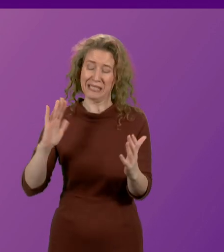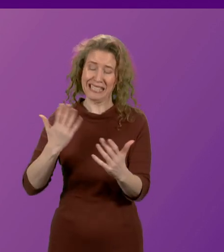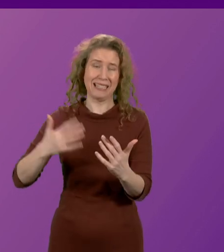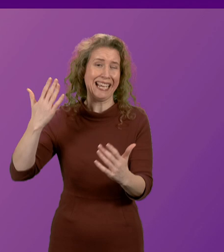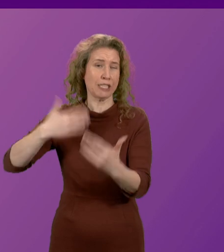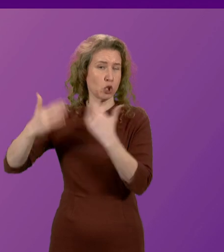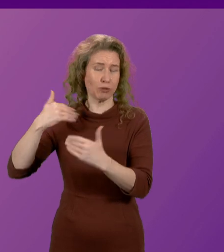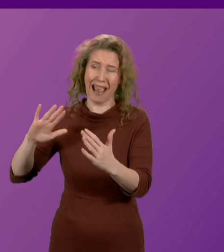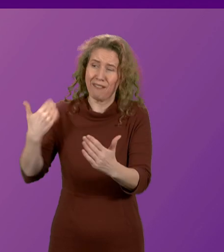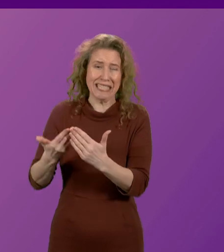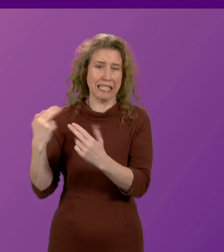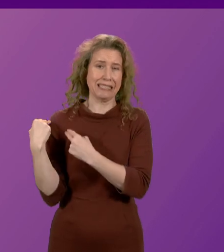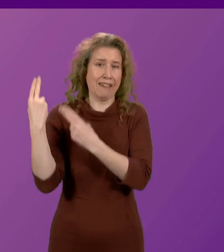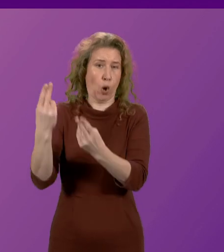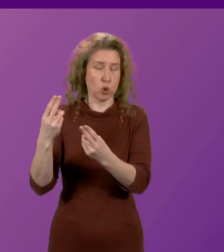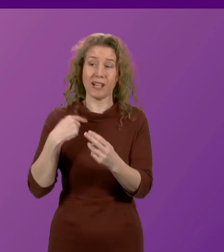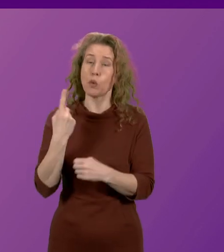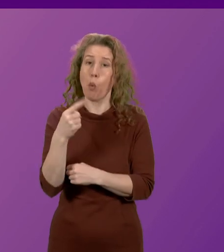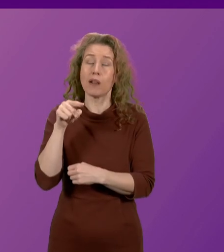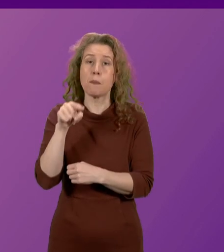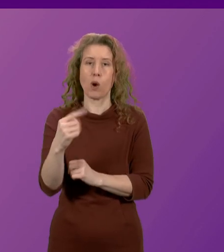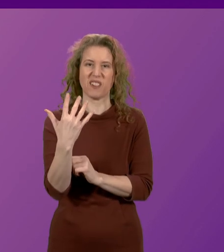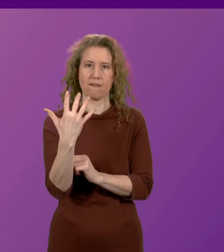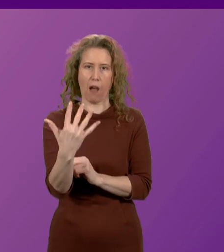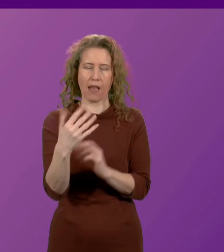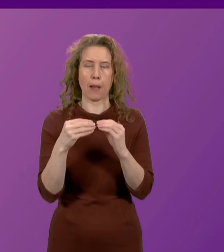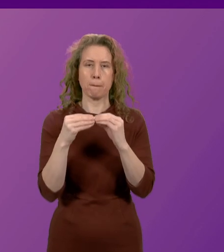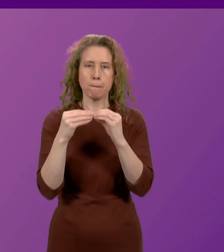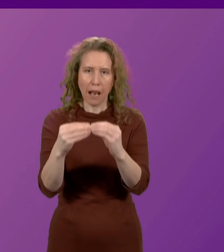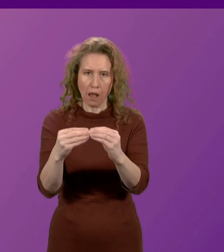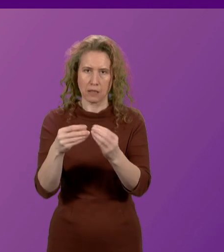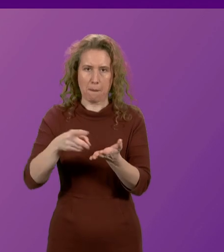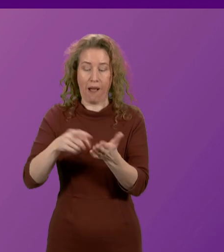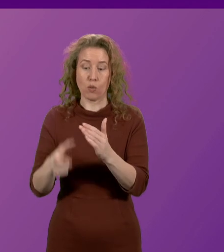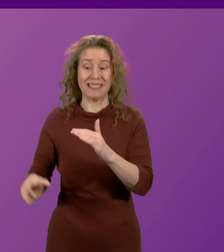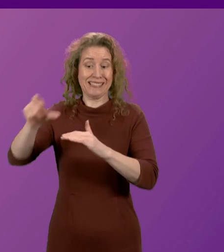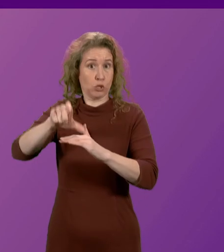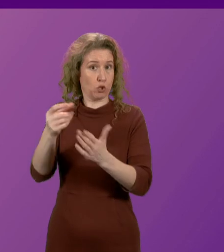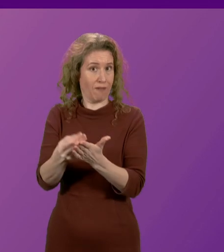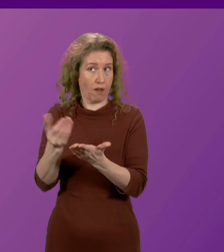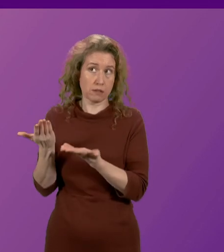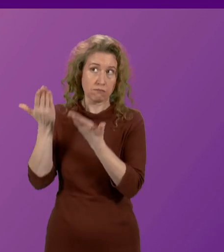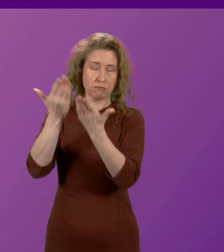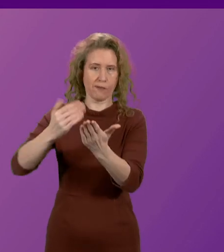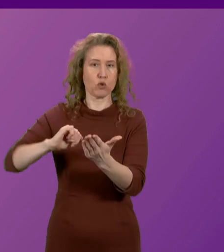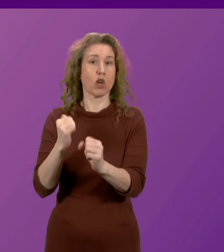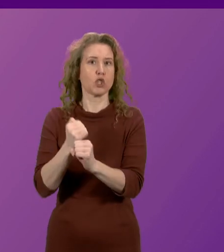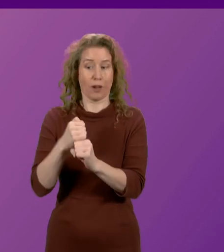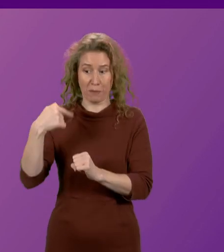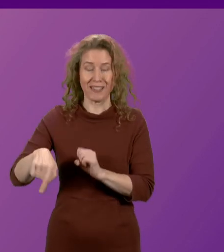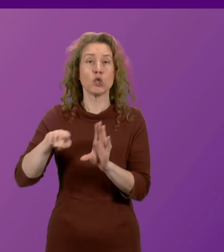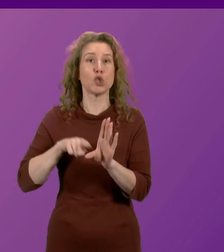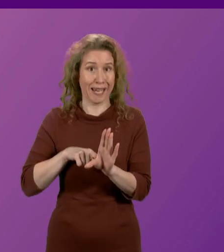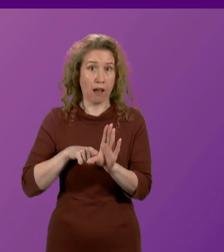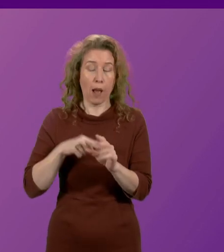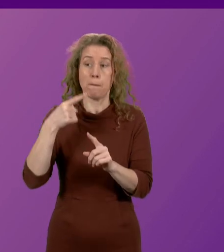of devolution. That's £1.5 billion of additional funding for the Scottish Government this year